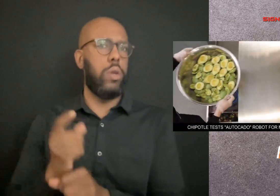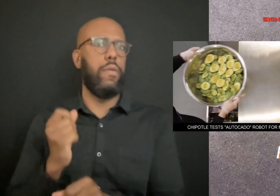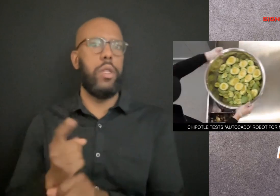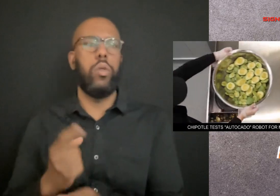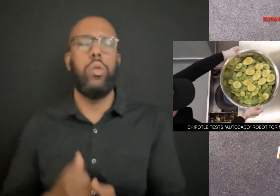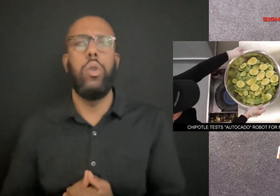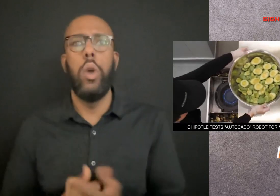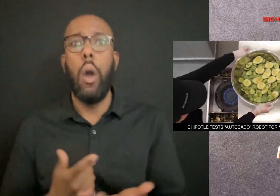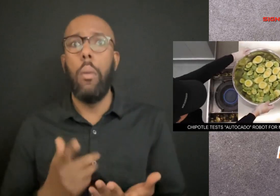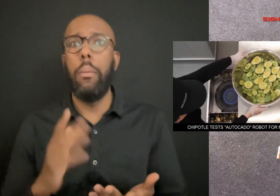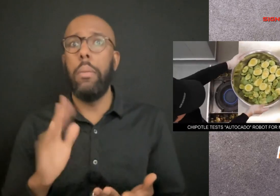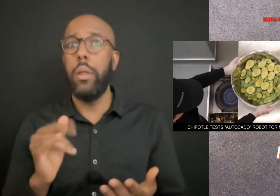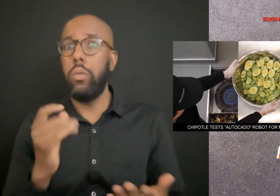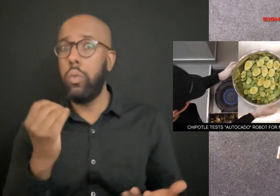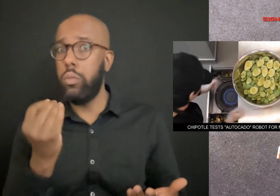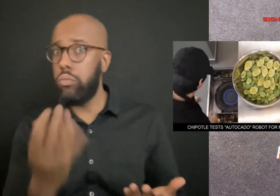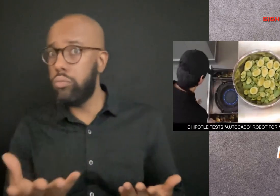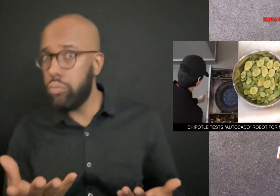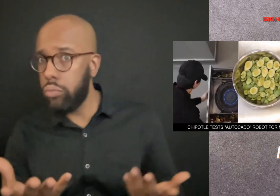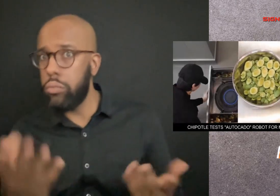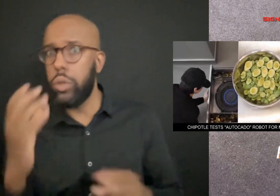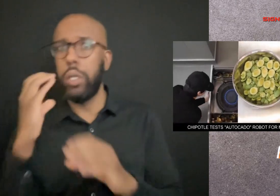Oh, by the way, Chipotle is also testing Chippy.